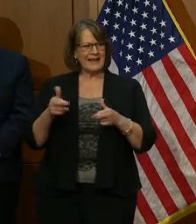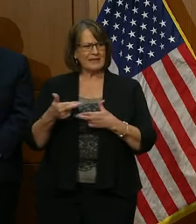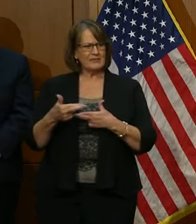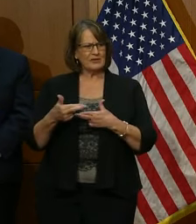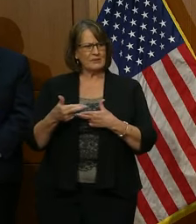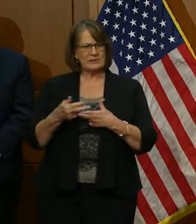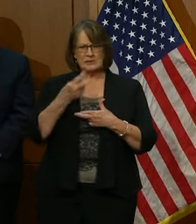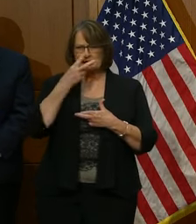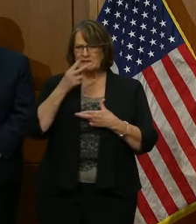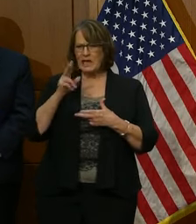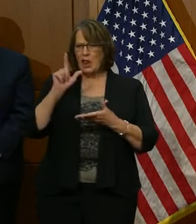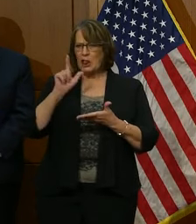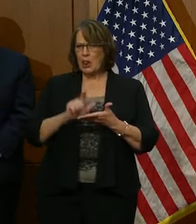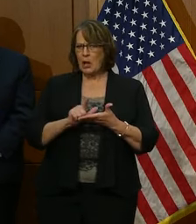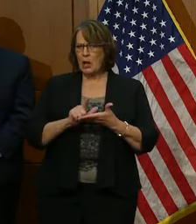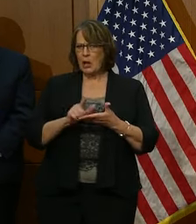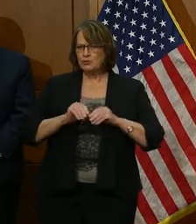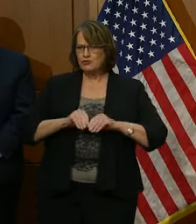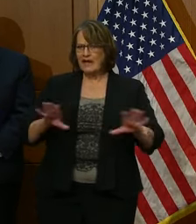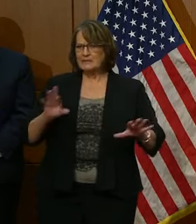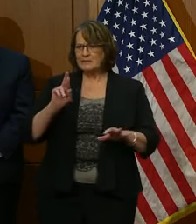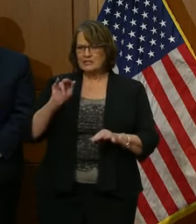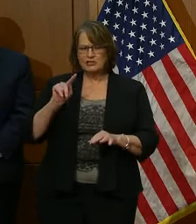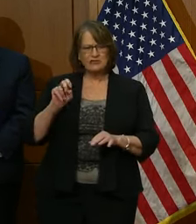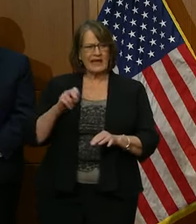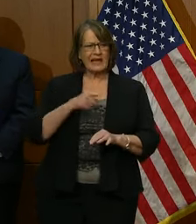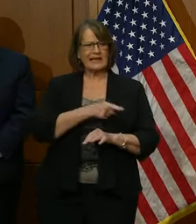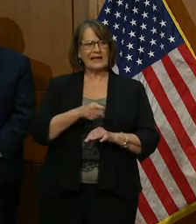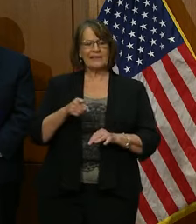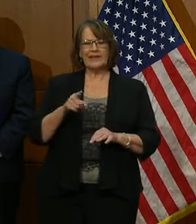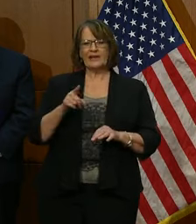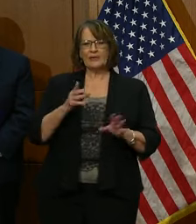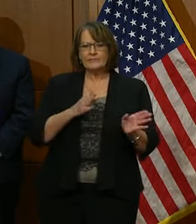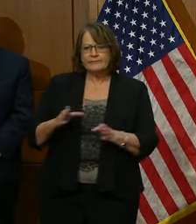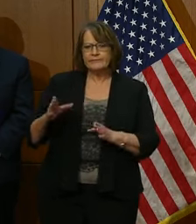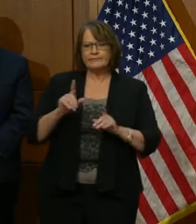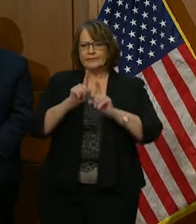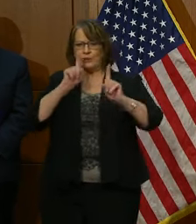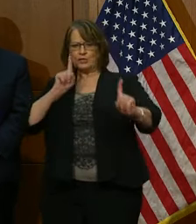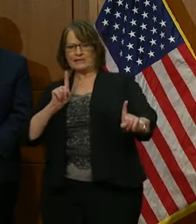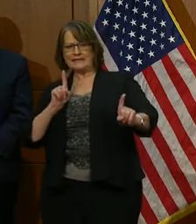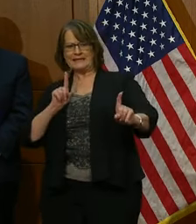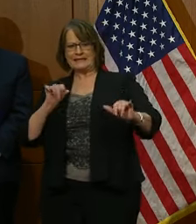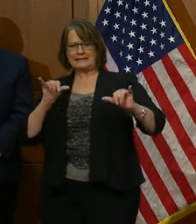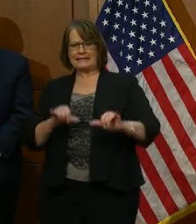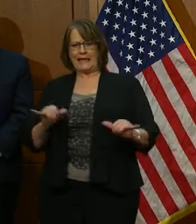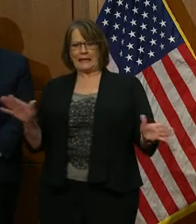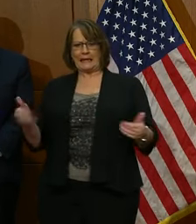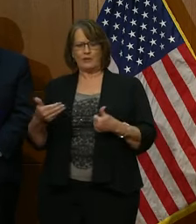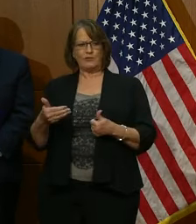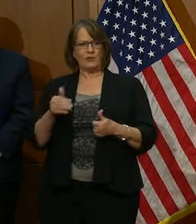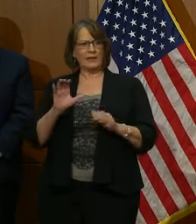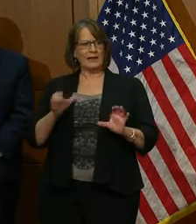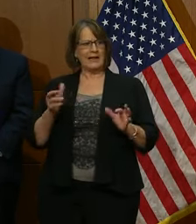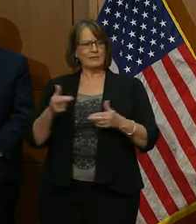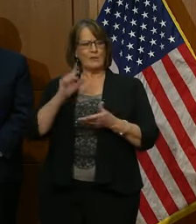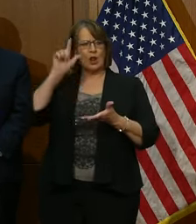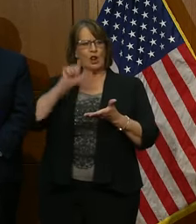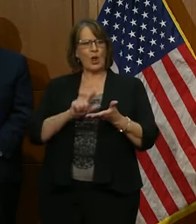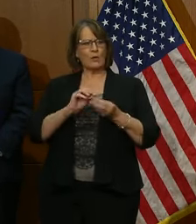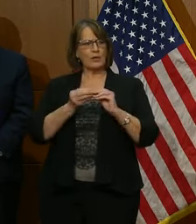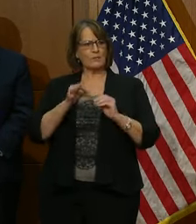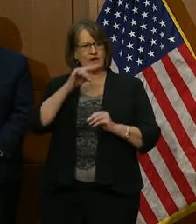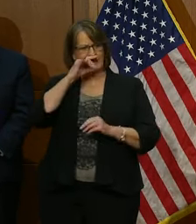low transmission rates because of measures they're taking, like social distancing, staying in the classroom, lower numbers of kids in the classroom.